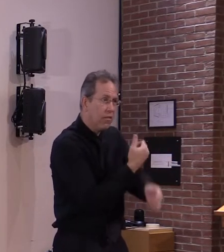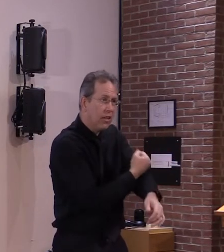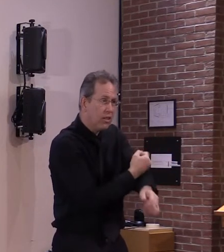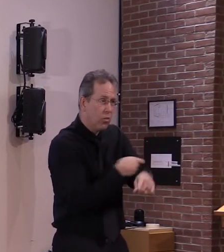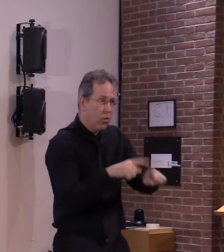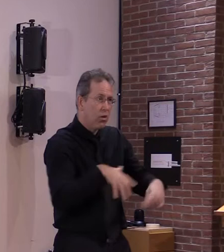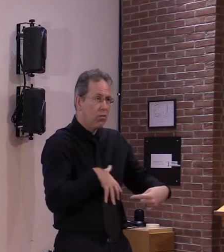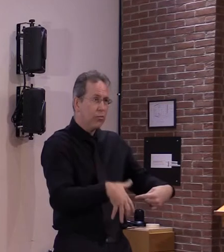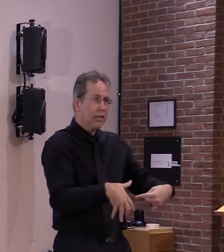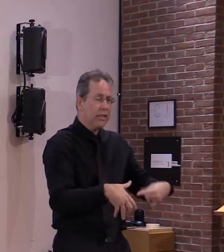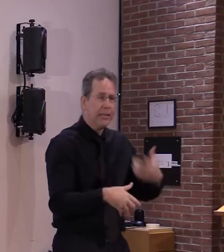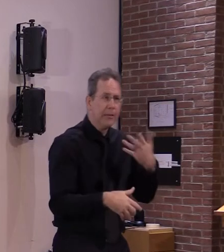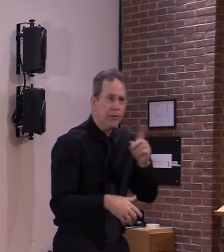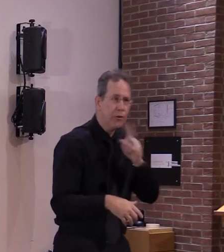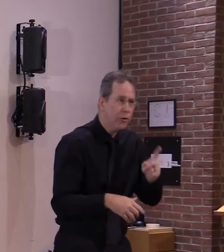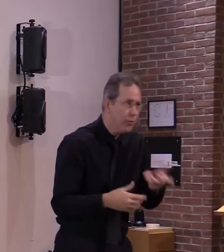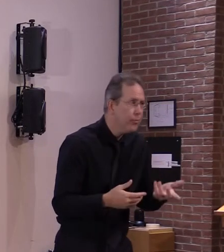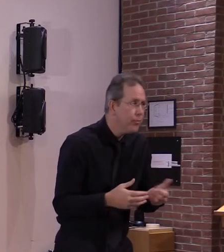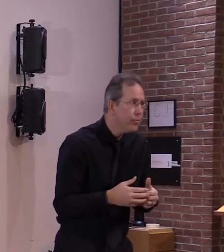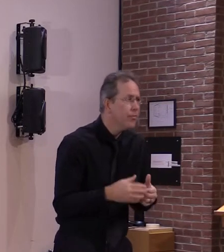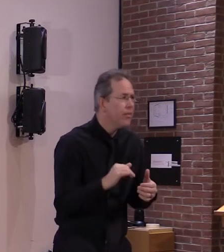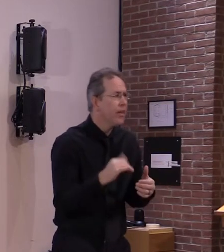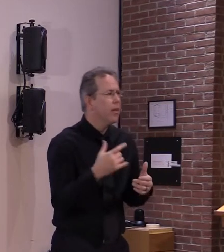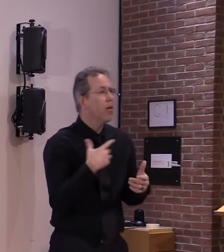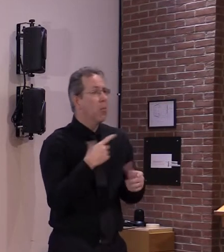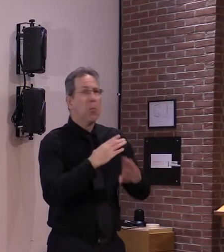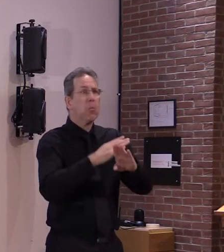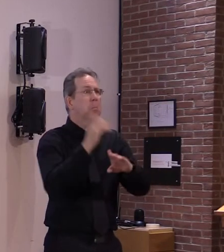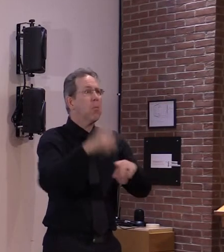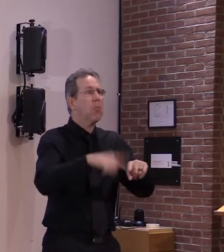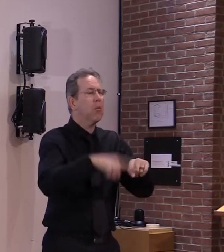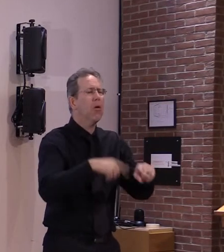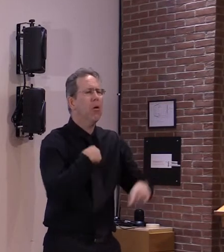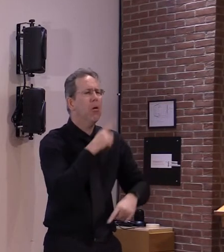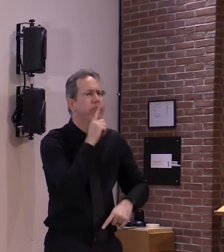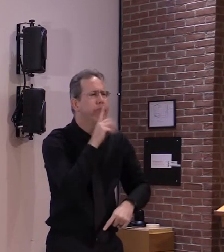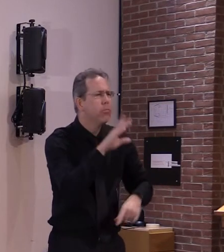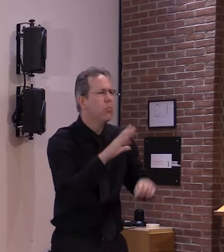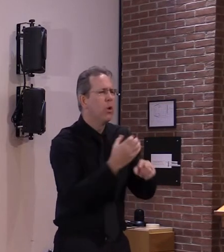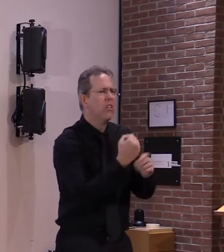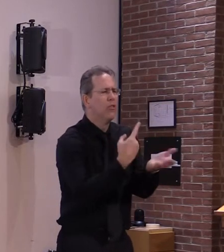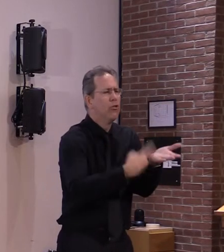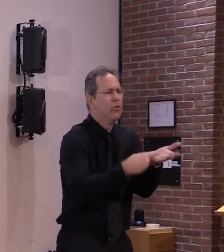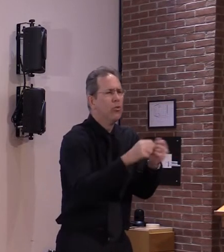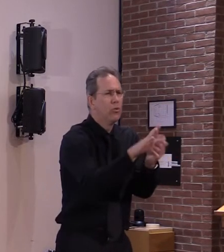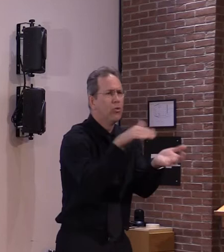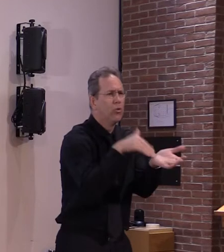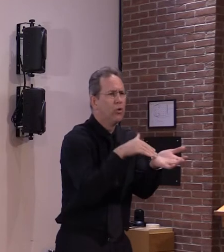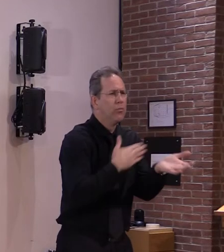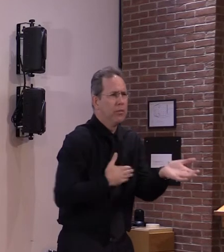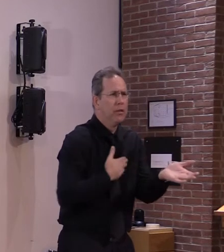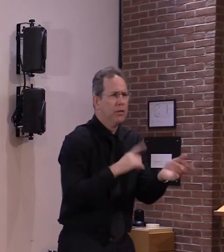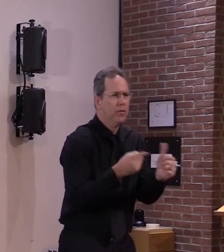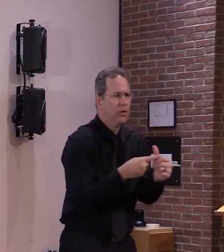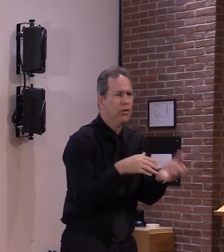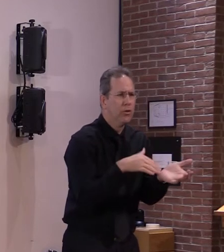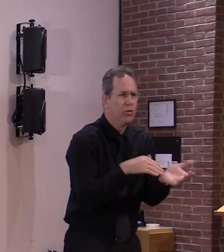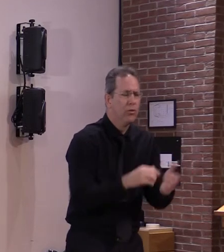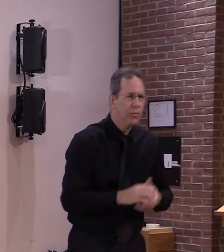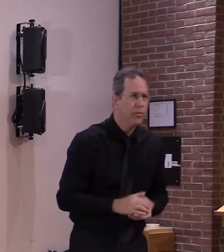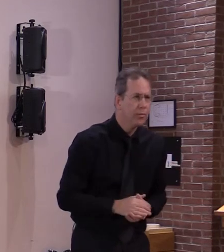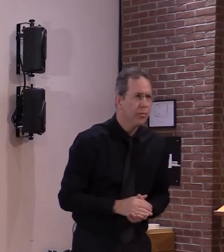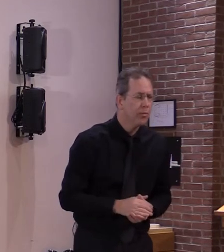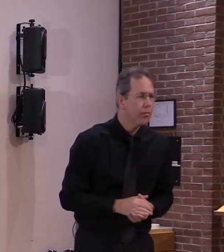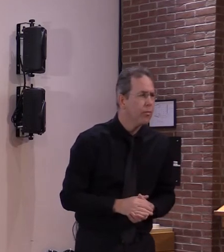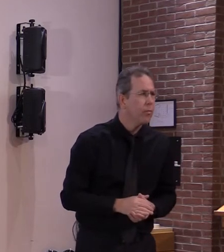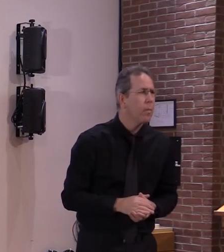it they should have a discussion with their obstetrician for sure with regard to